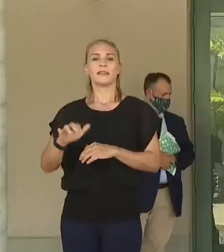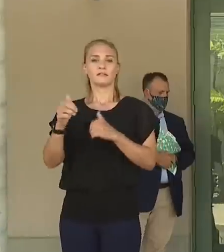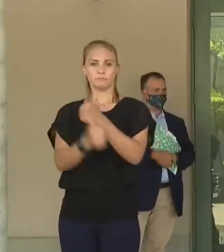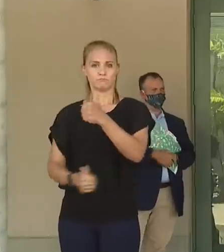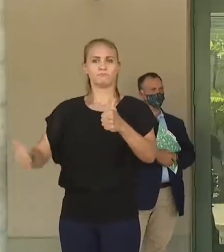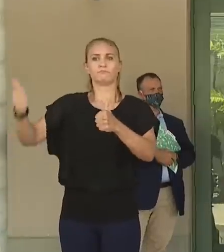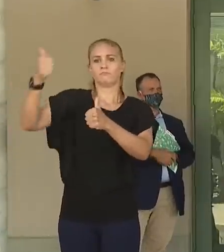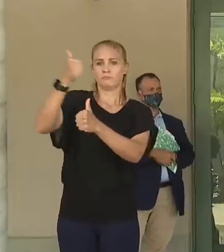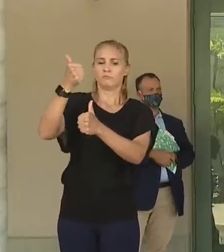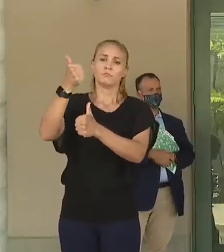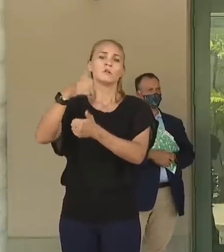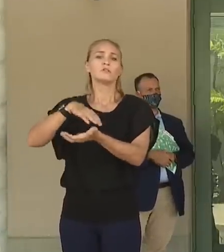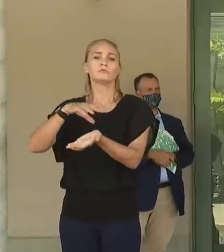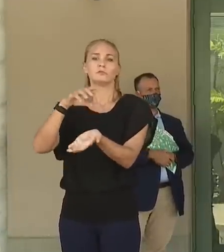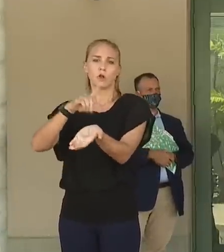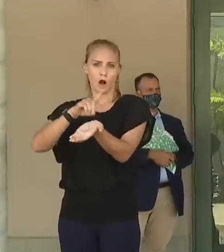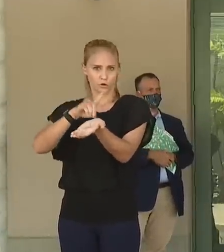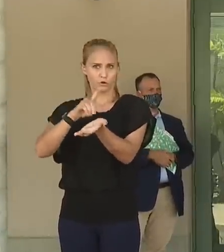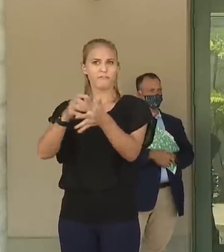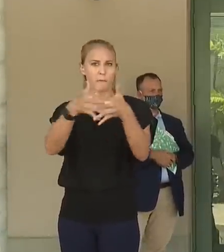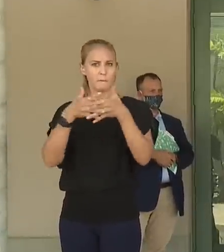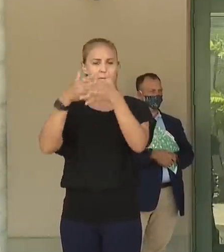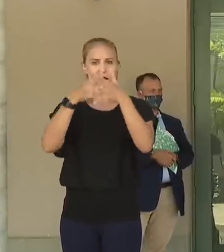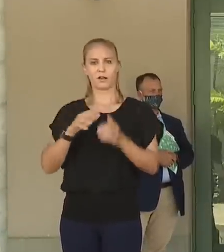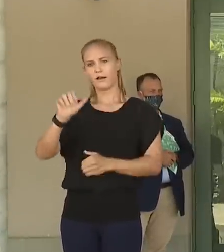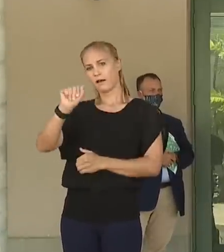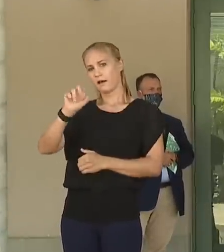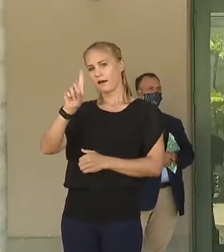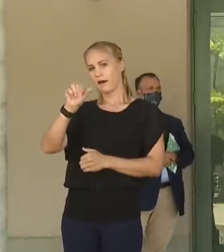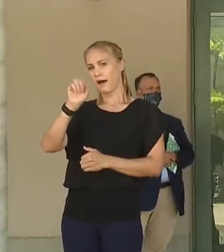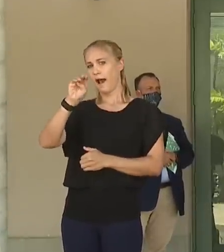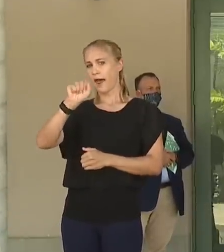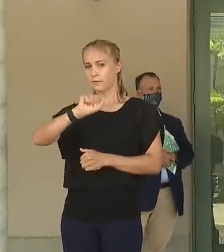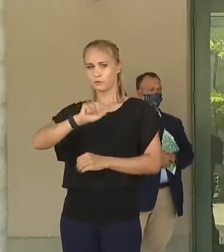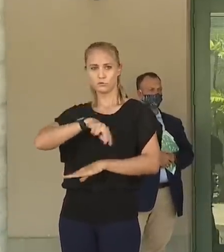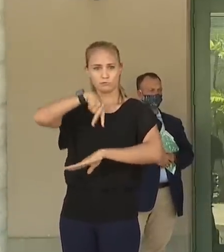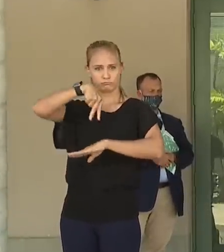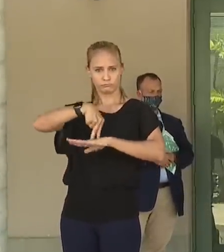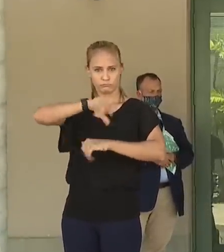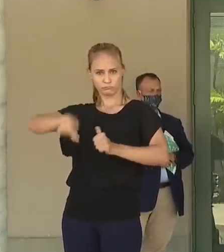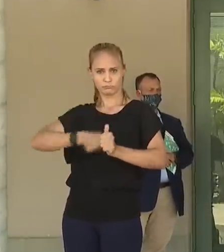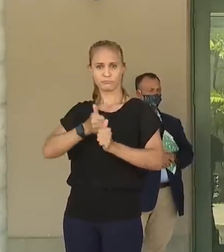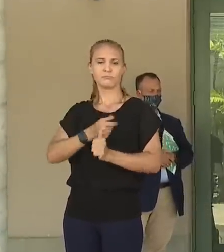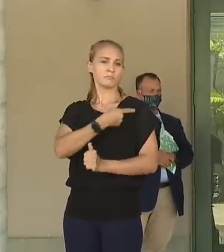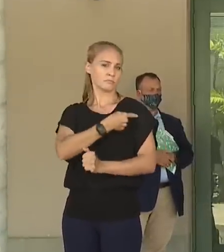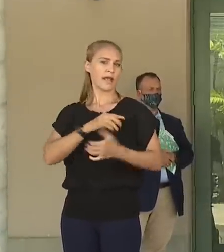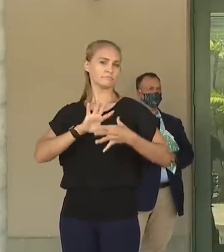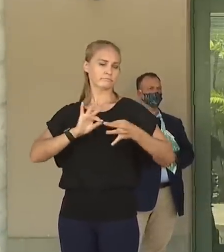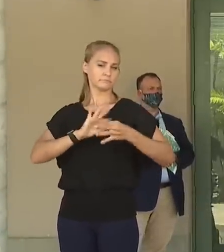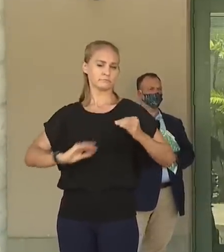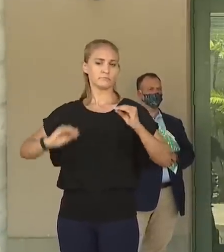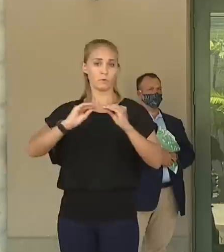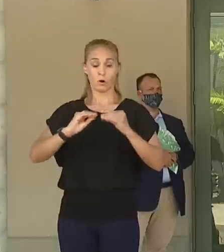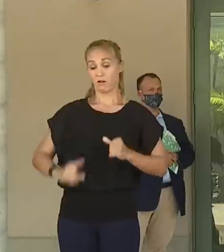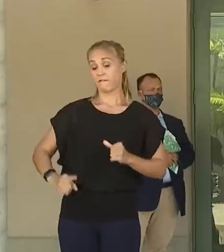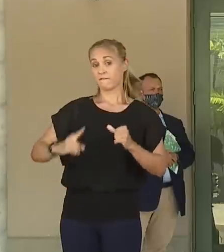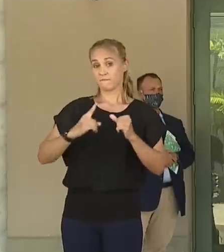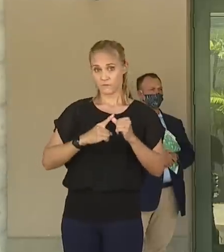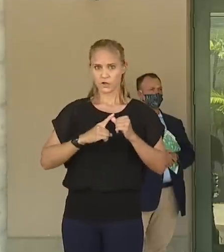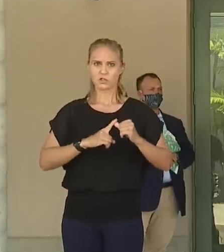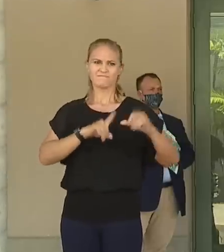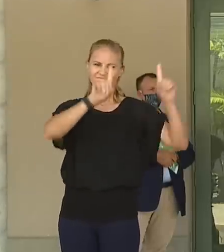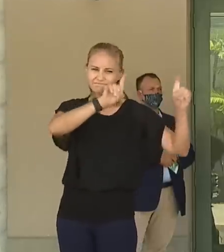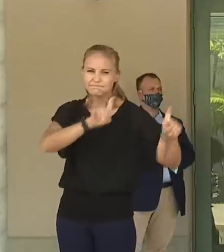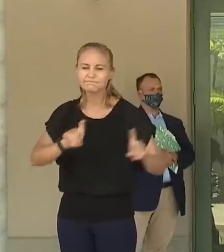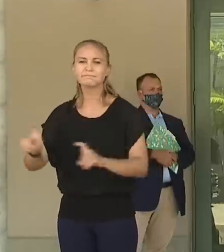States of America, Surgeon General Adams, who's behind us. He's going to talk more about this. That's number one, surge testing.